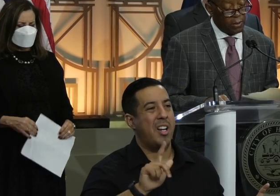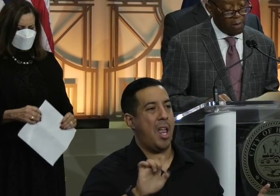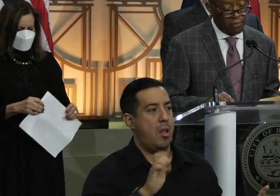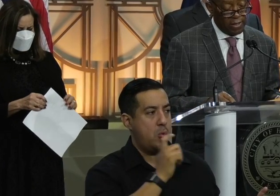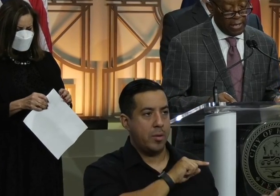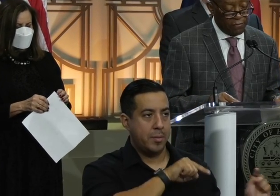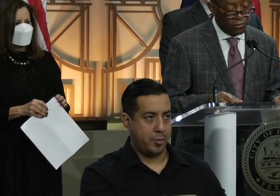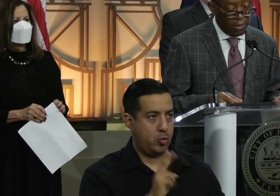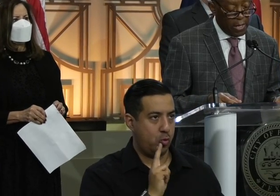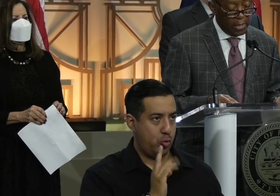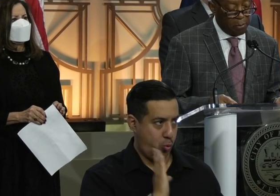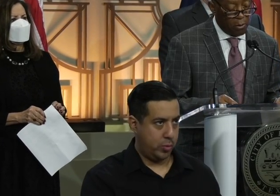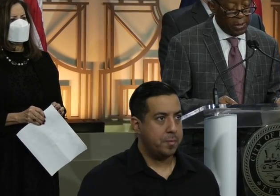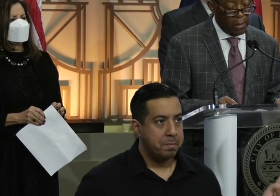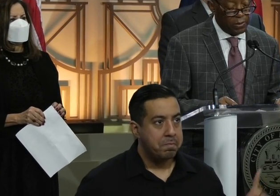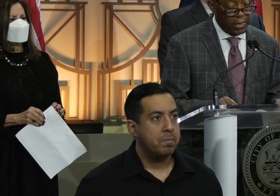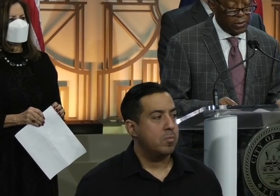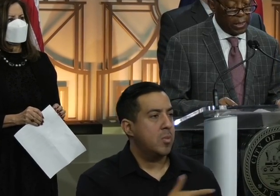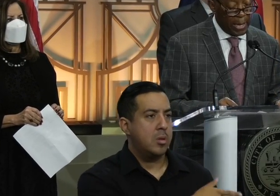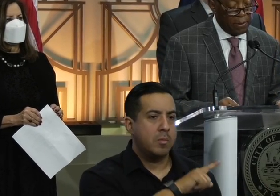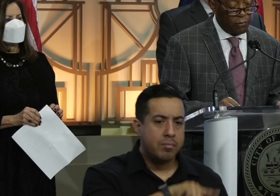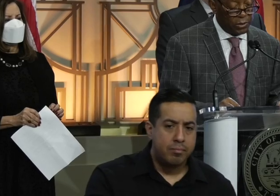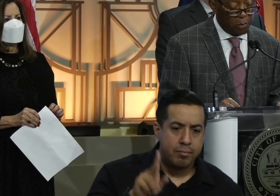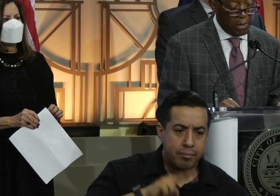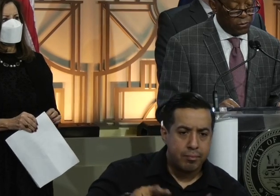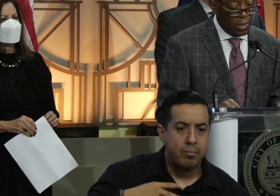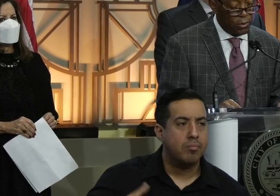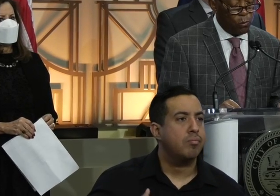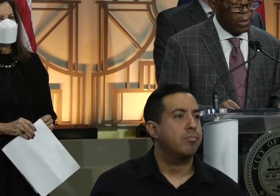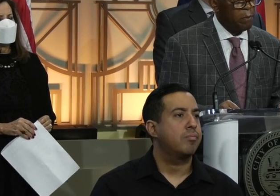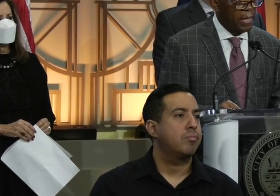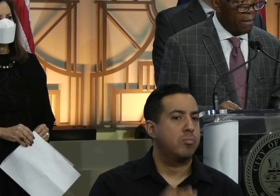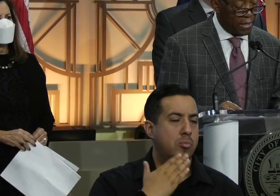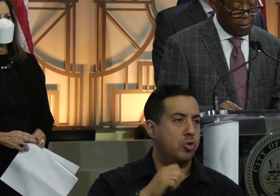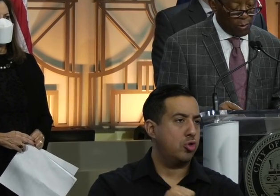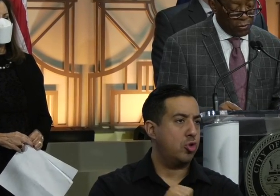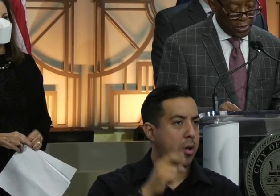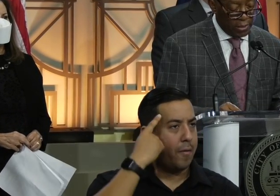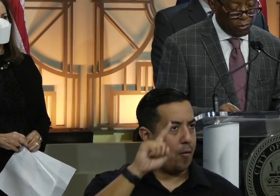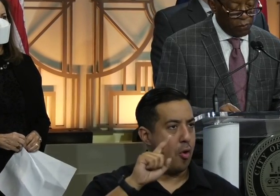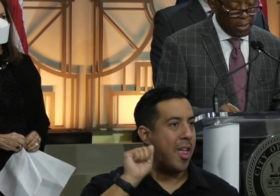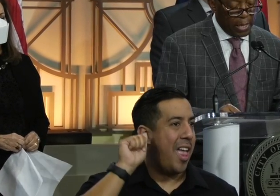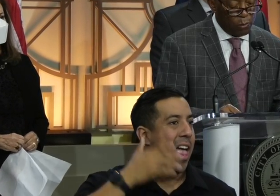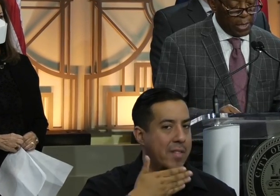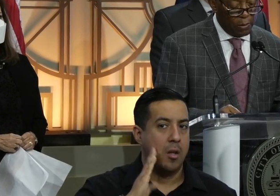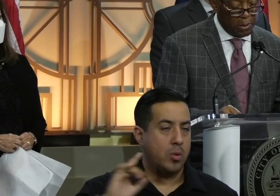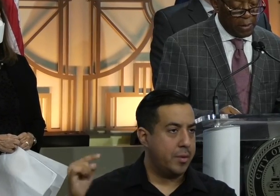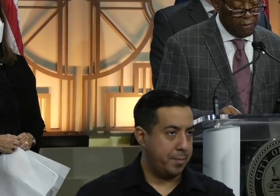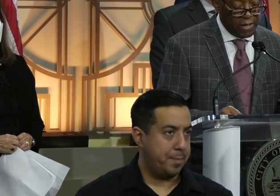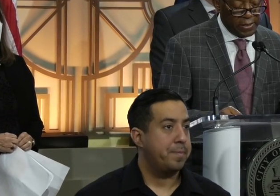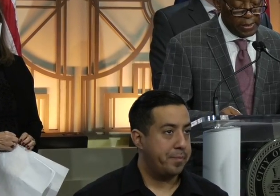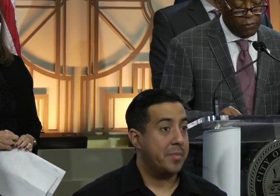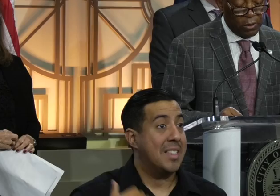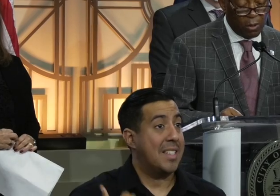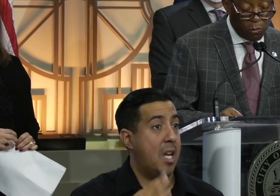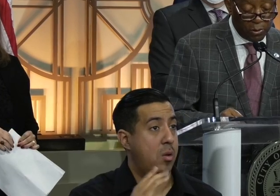praised Hoff efforts and applauded our city's collaborative response to welcoming Afghan refugees. I will now let me now